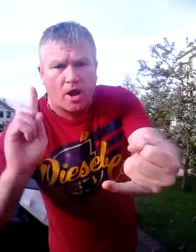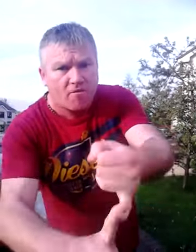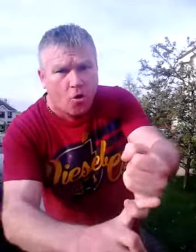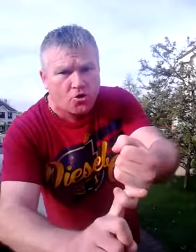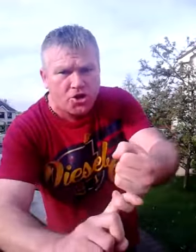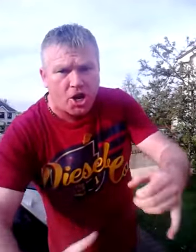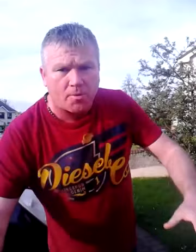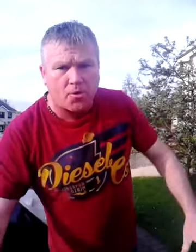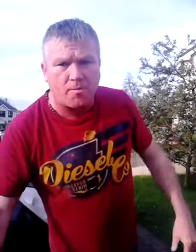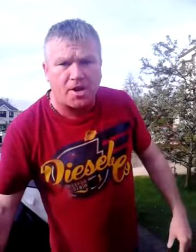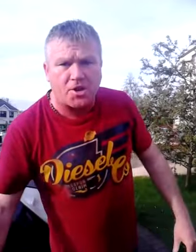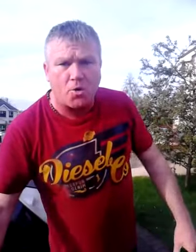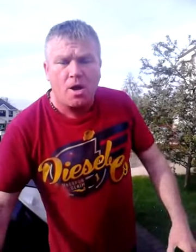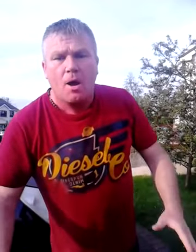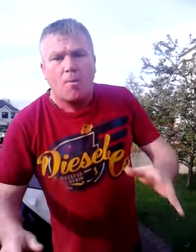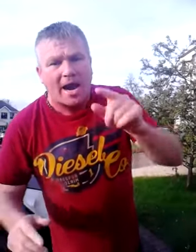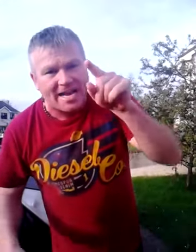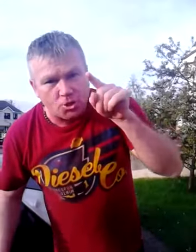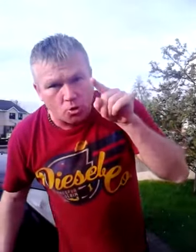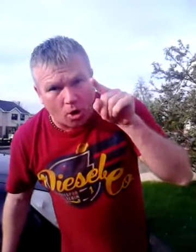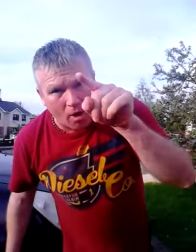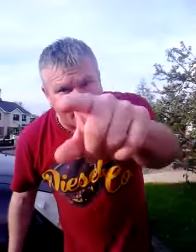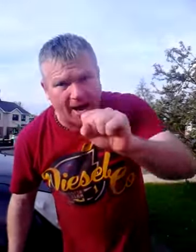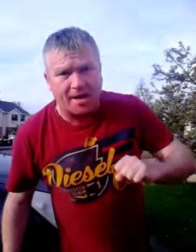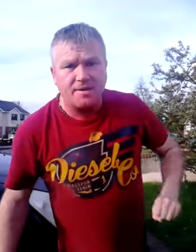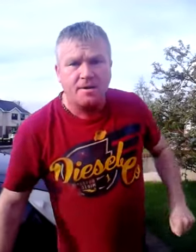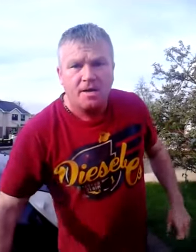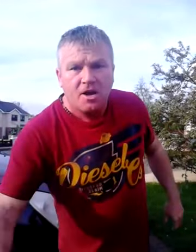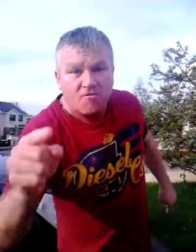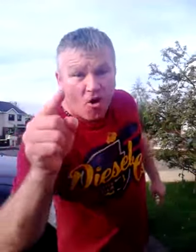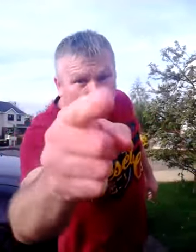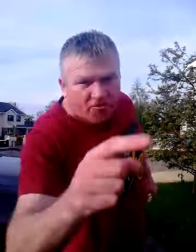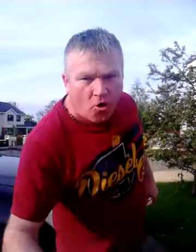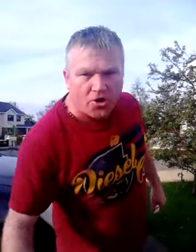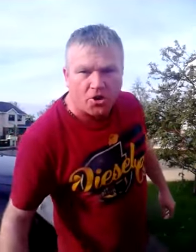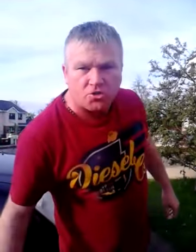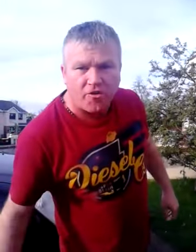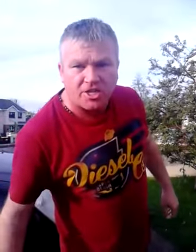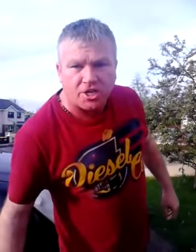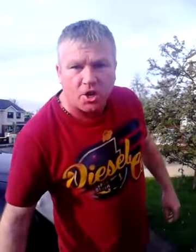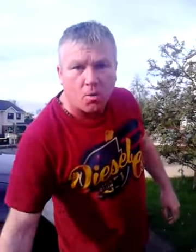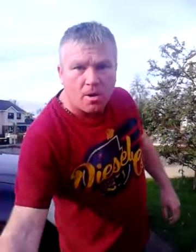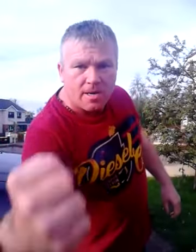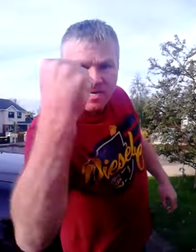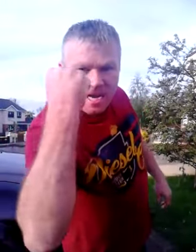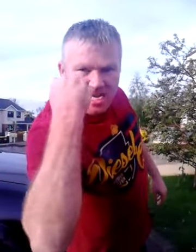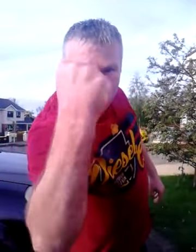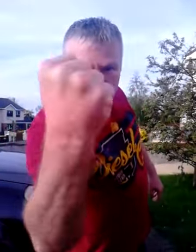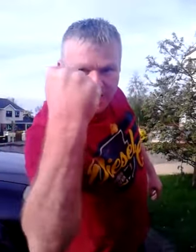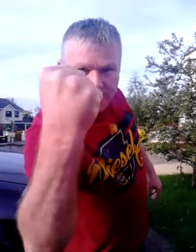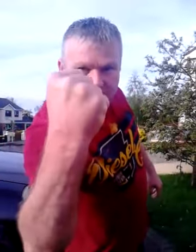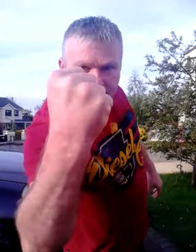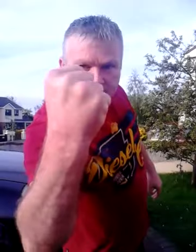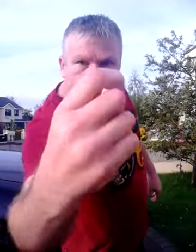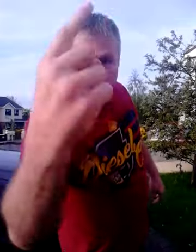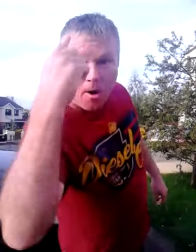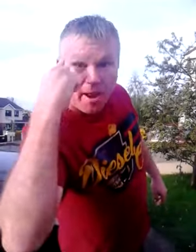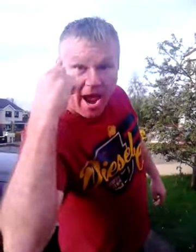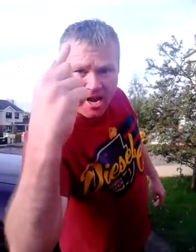12 or 14 year between me and you, but I'll let you know what a man, 44 years of age can do, because I'll do it with that hand. Now I'm not hand